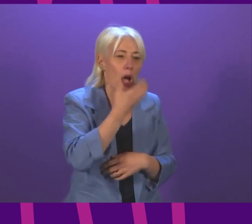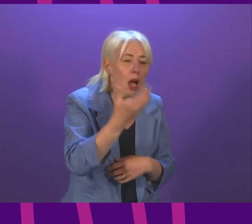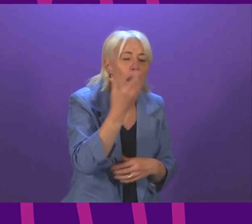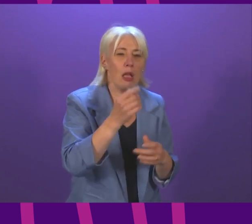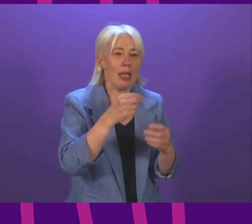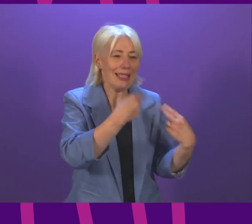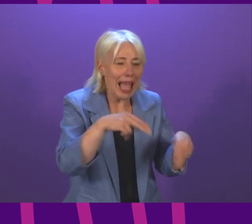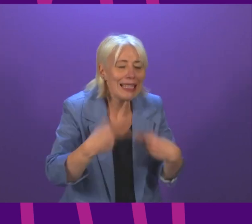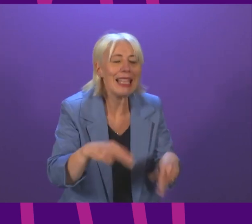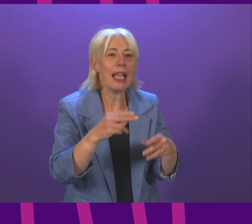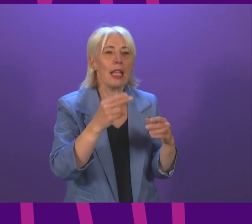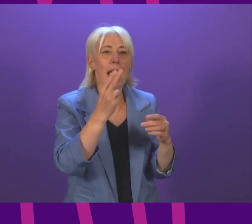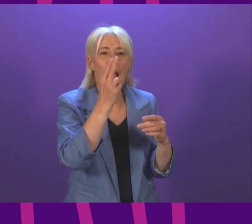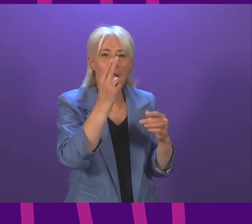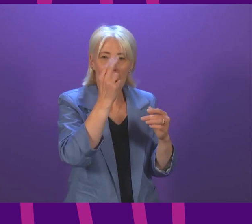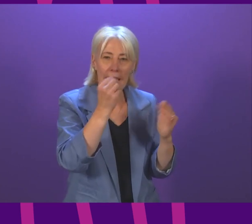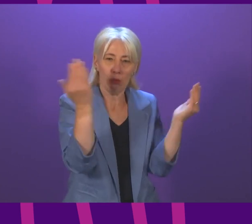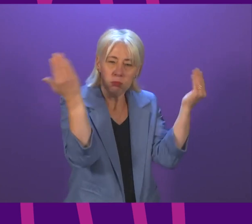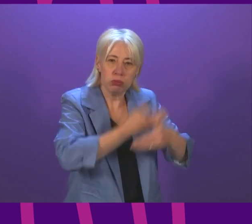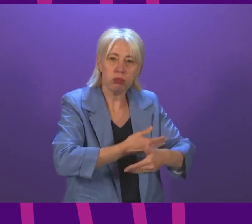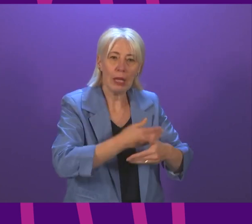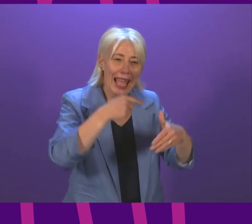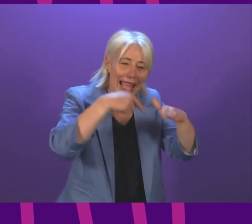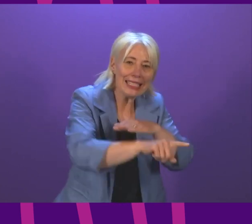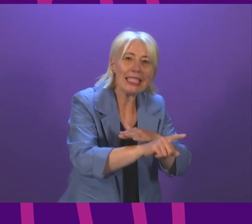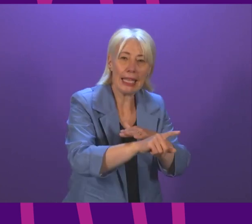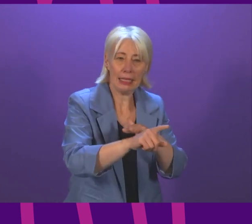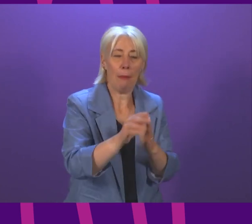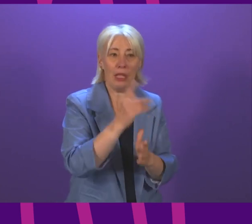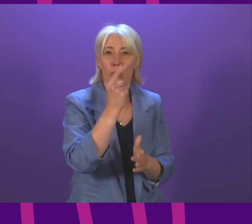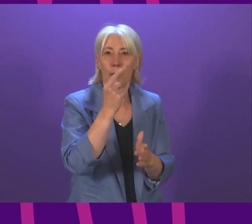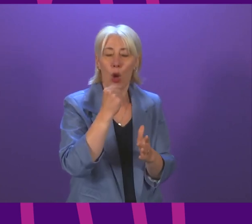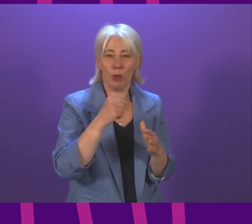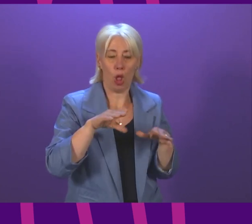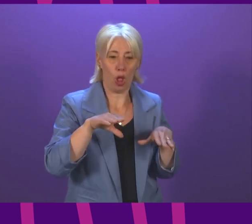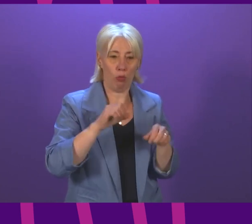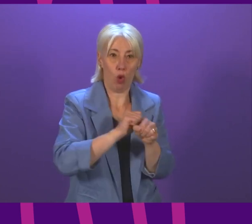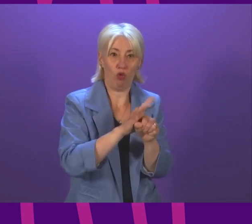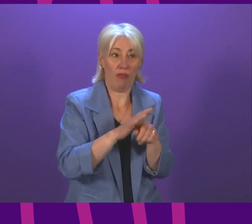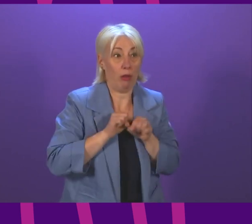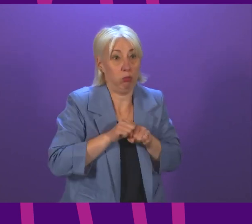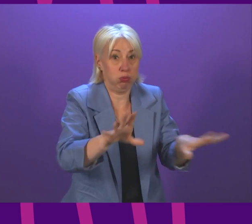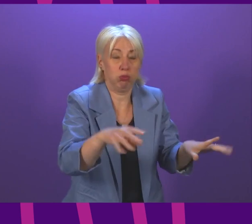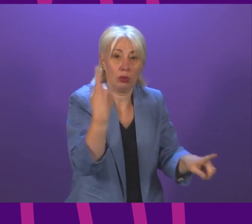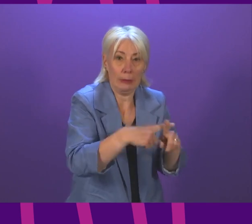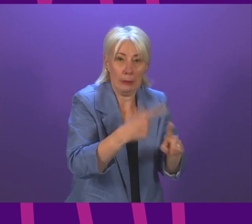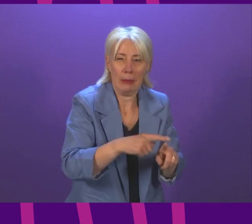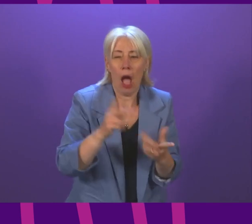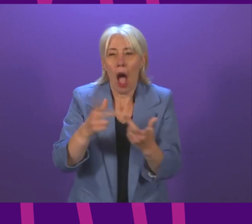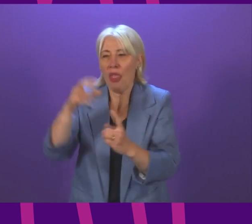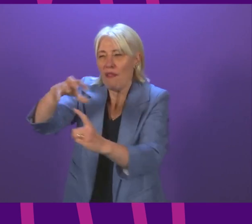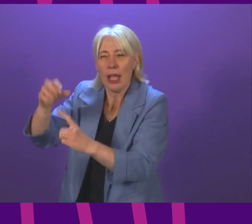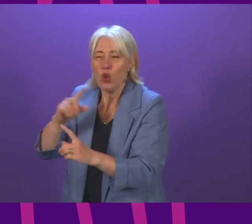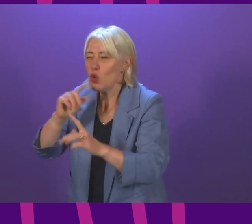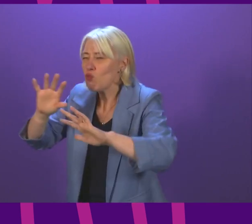nights inside created a high-risk environment for the transmission of COVID that doesn't occur to the same extent in other venues.